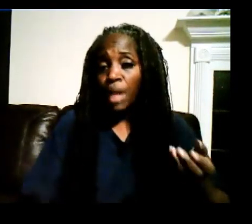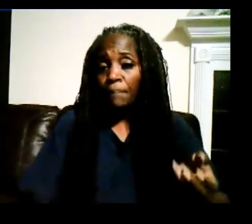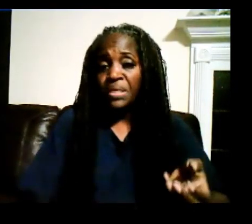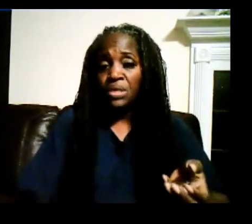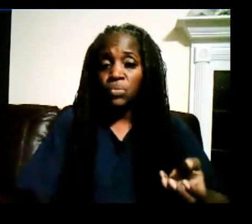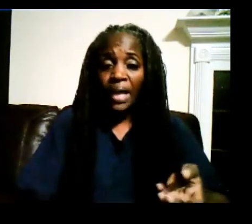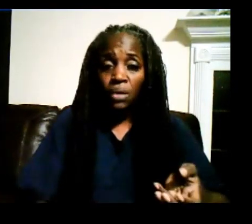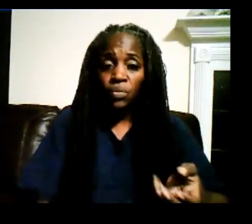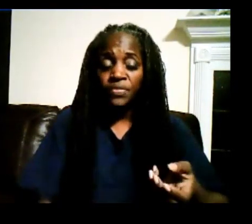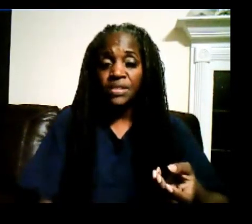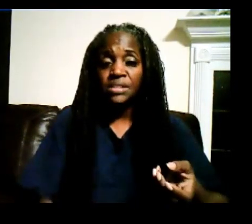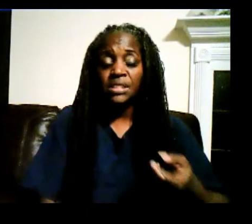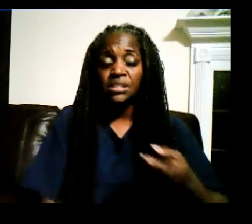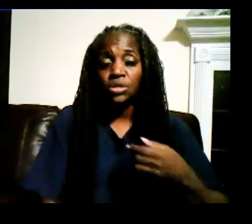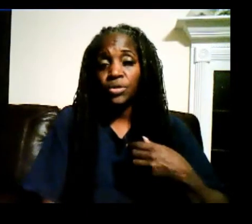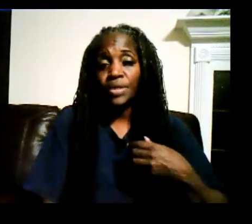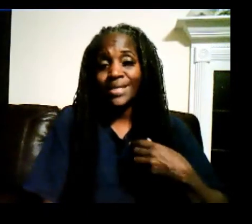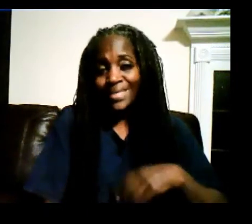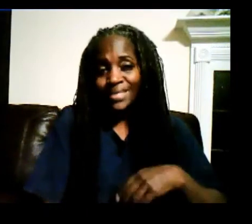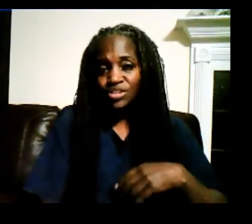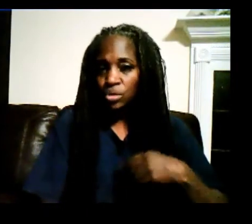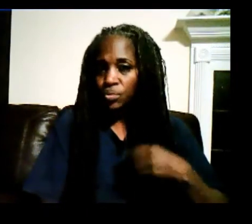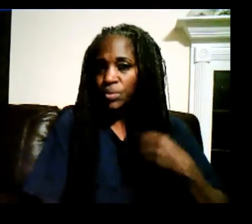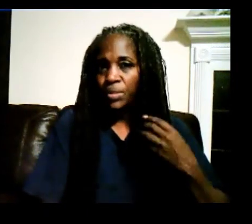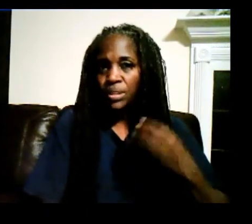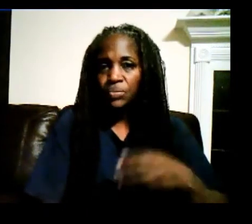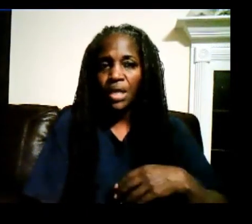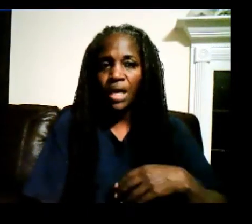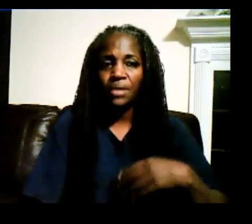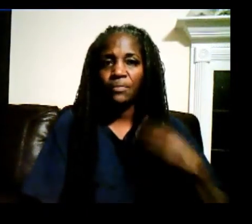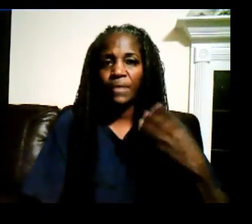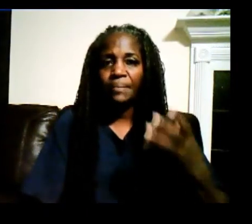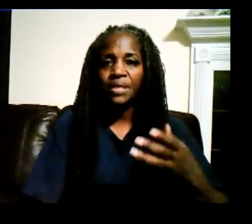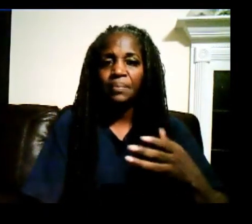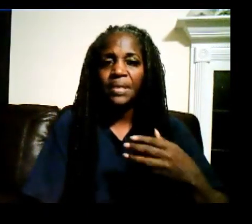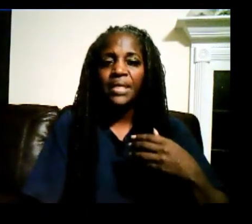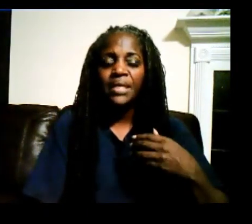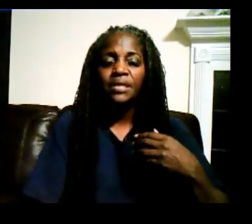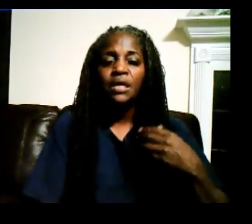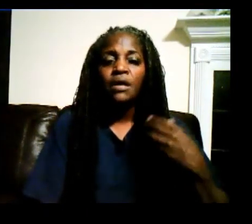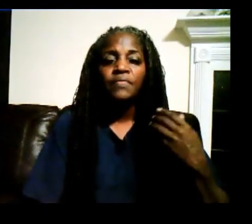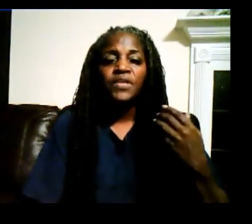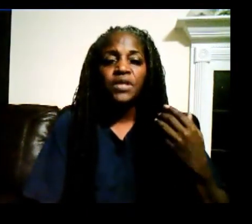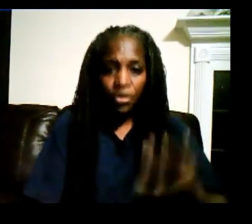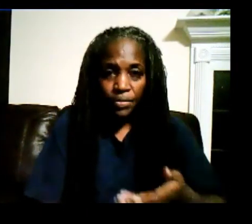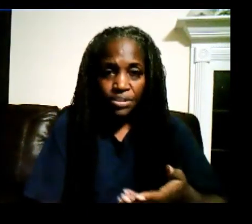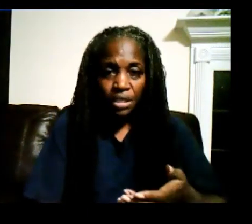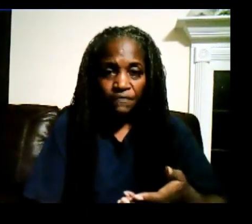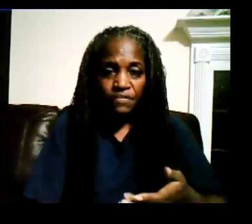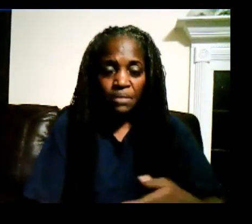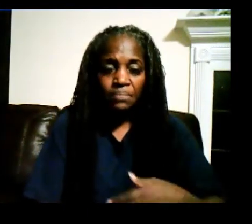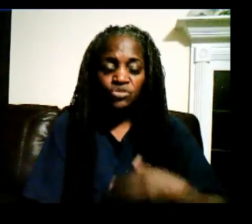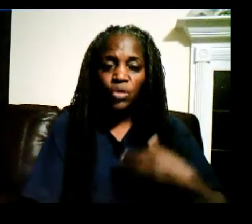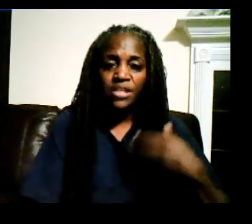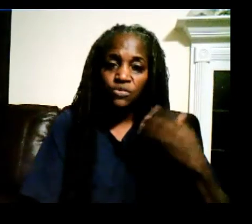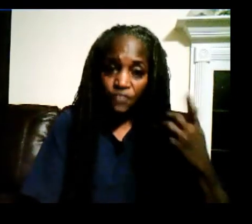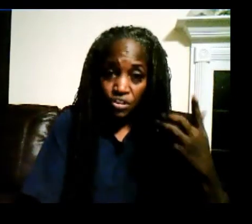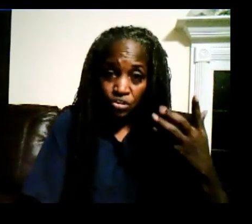not be around when these things occur again. So we really were kind of wrapped up in the occurrence of them, trying to visually